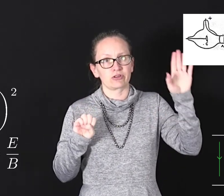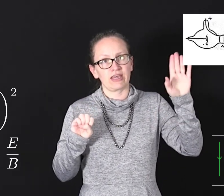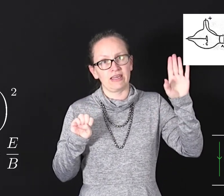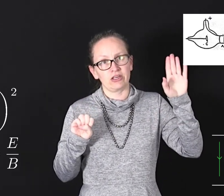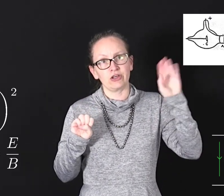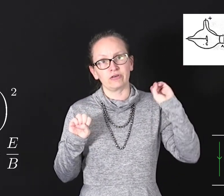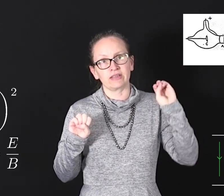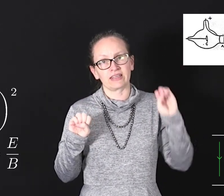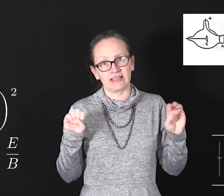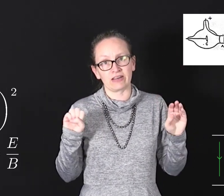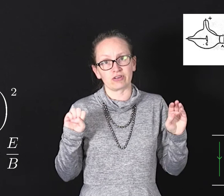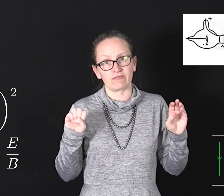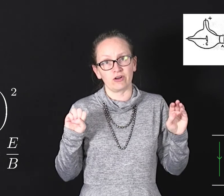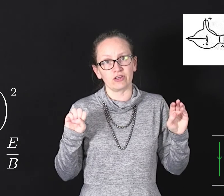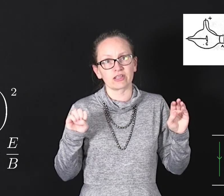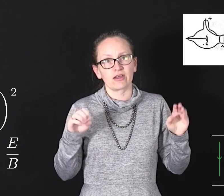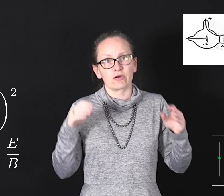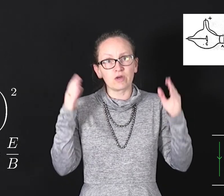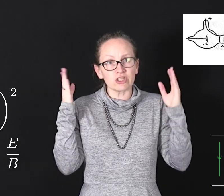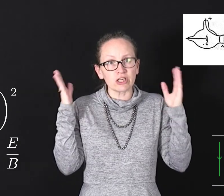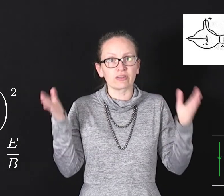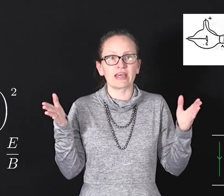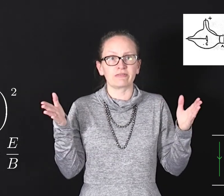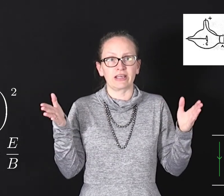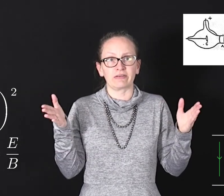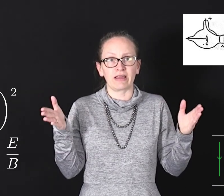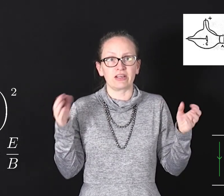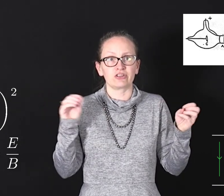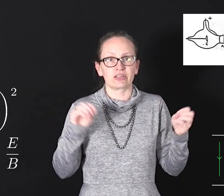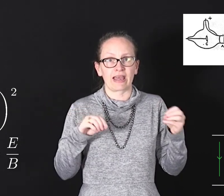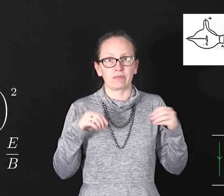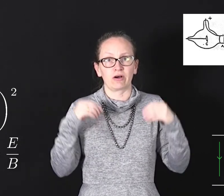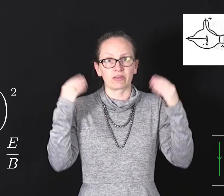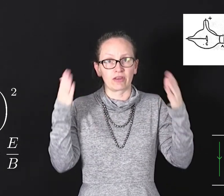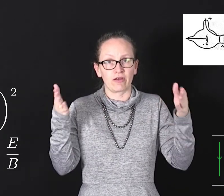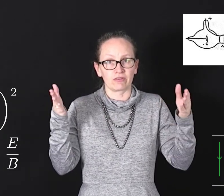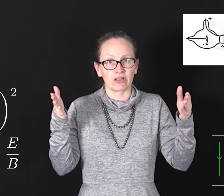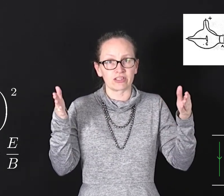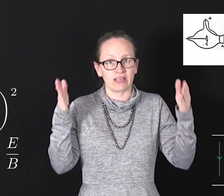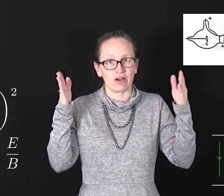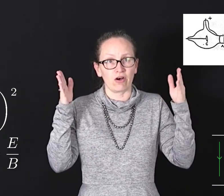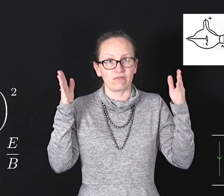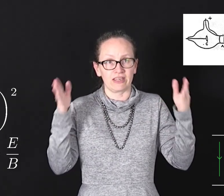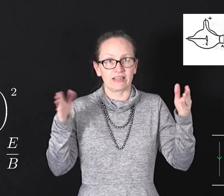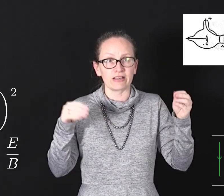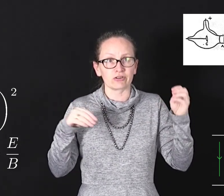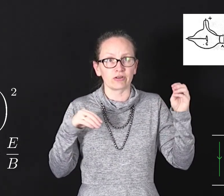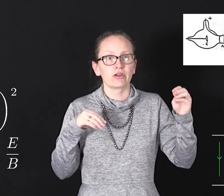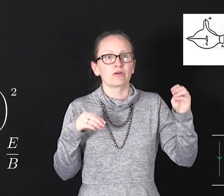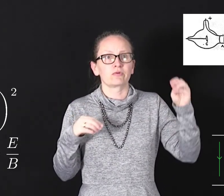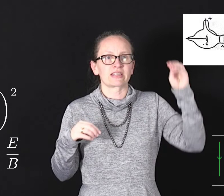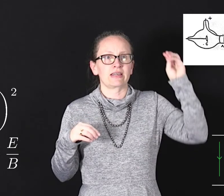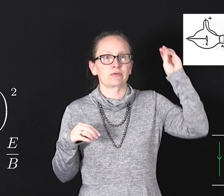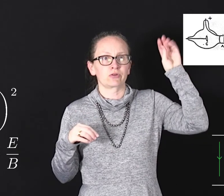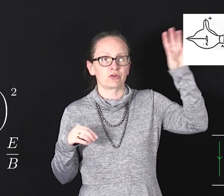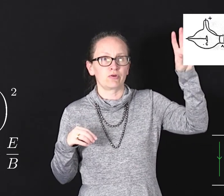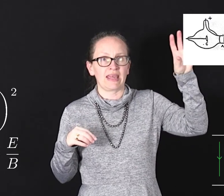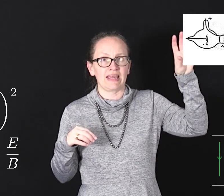to EQ the electric force which he could then rearrange to get well the velocity of the electron was equal to E